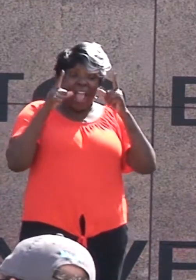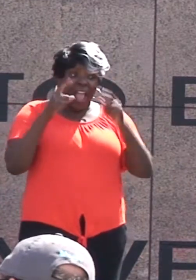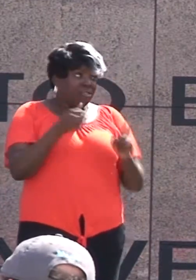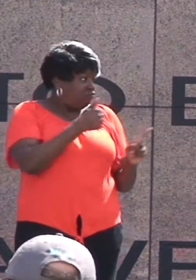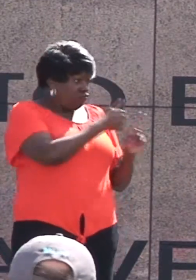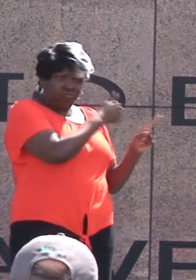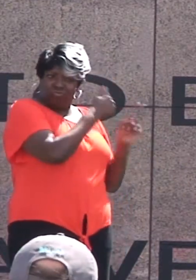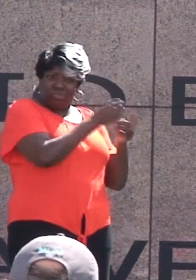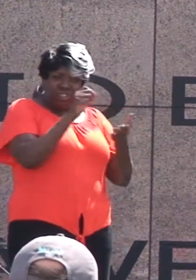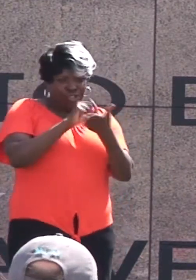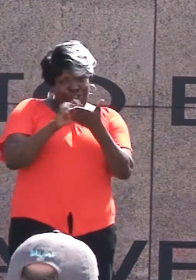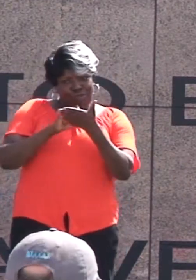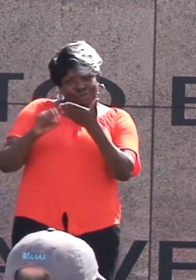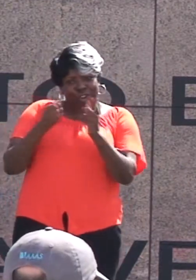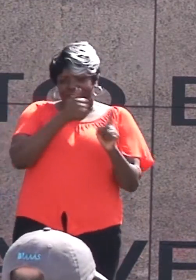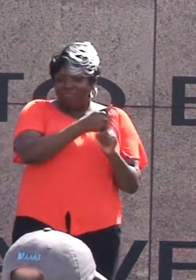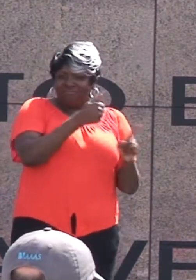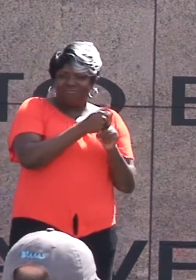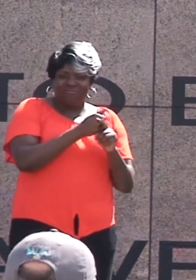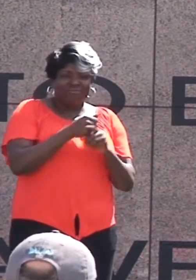And she's a high school senior